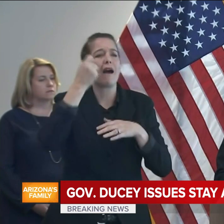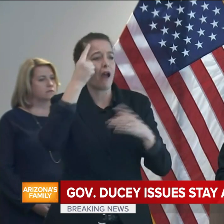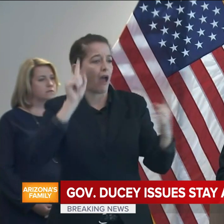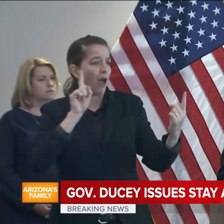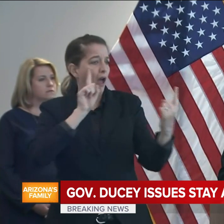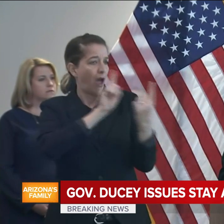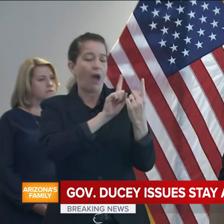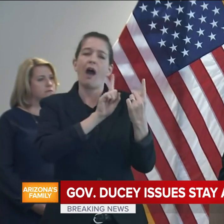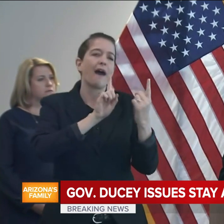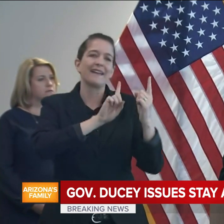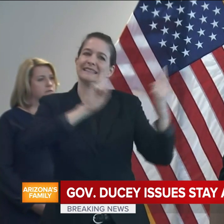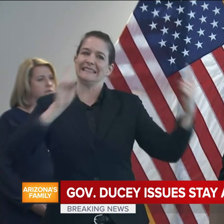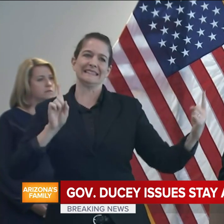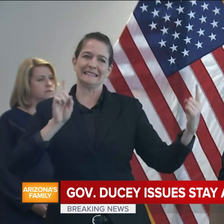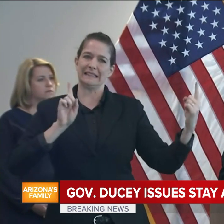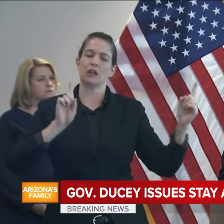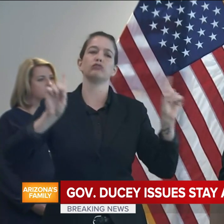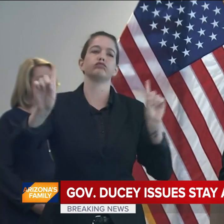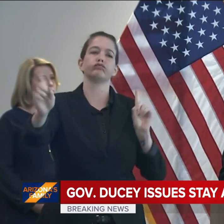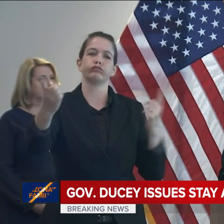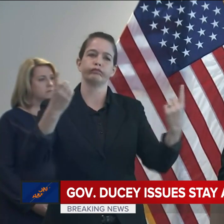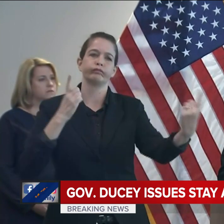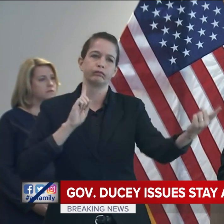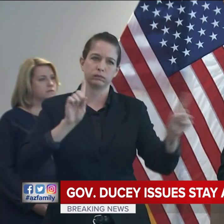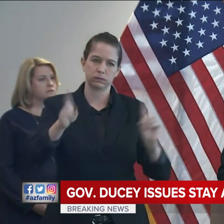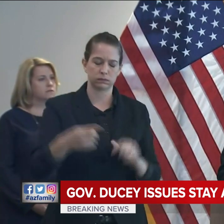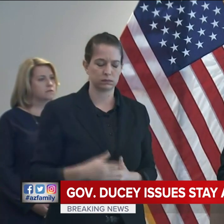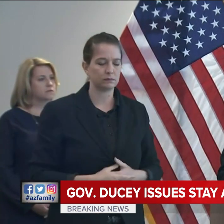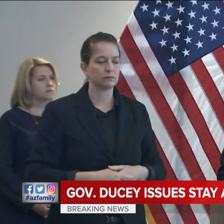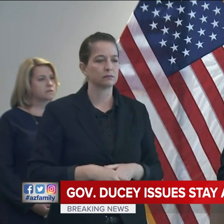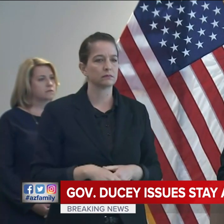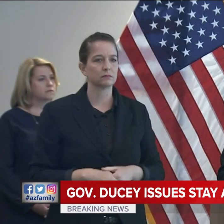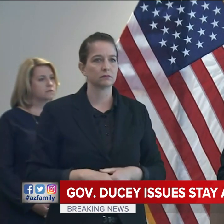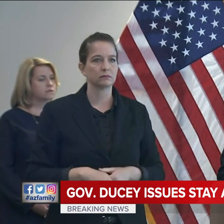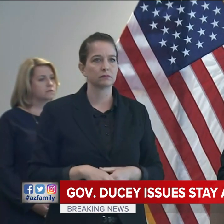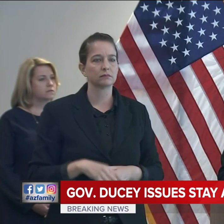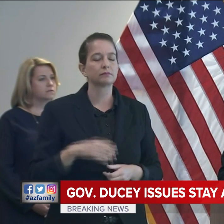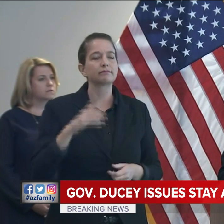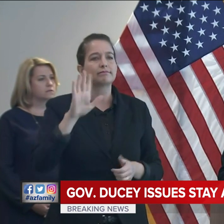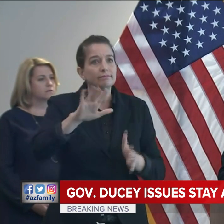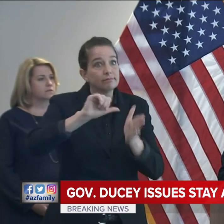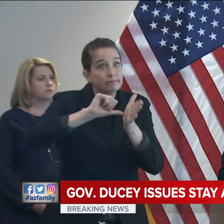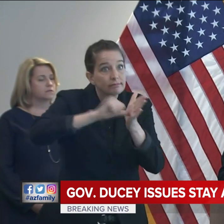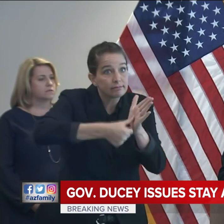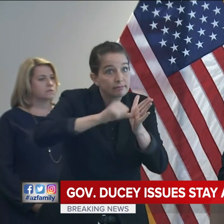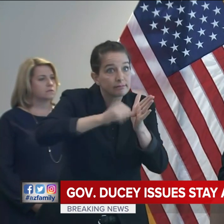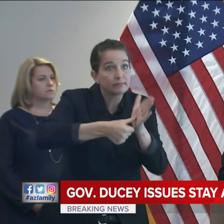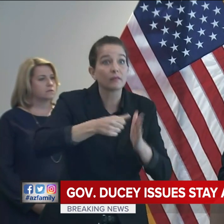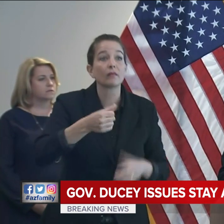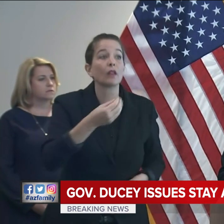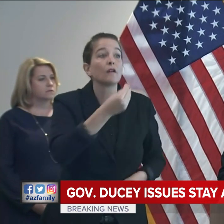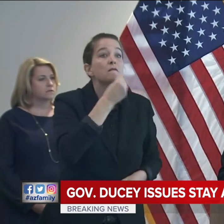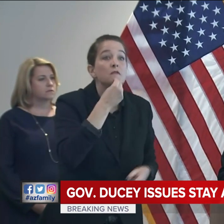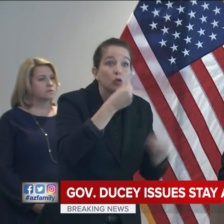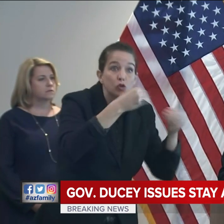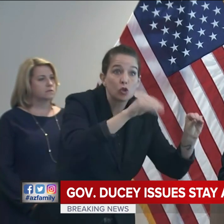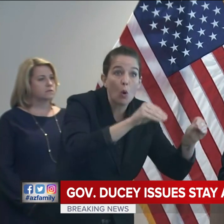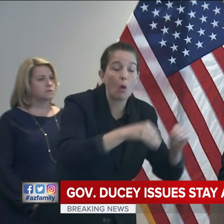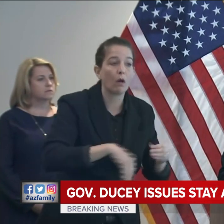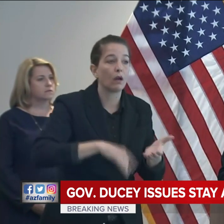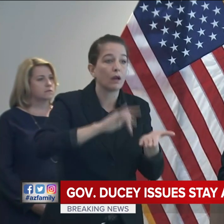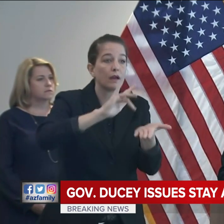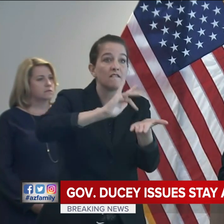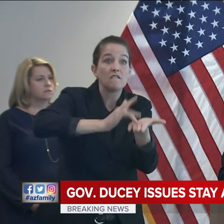and I ask the media to help amplify this, Grocery stores and pharmacies are not closing.